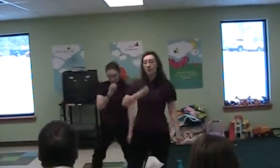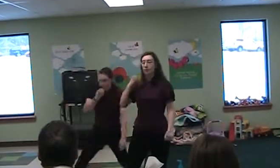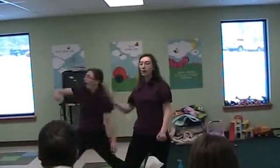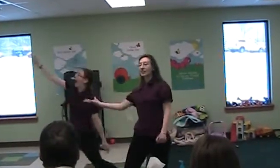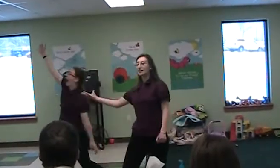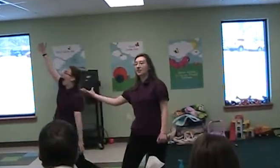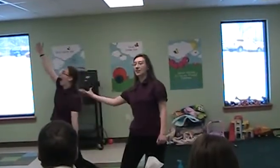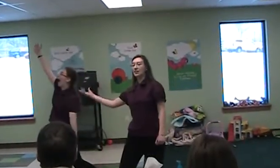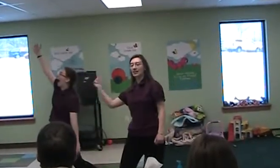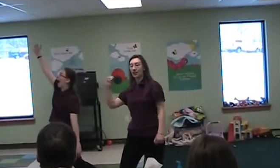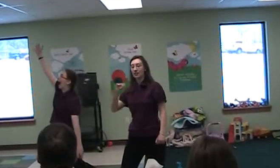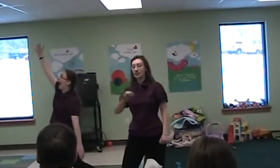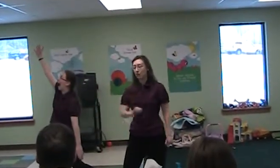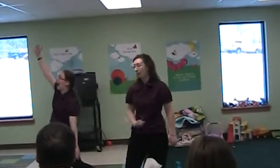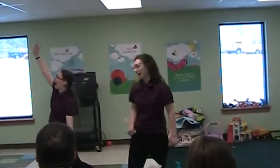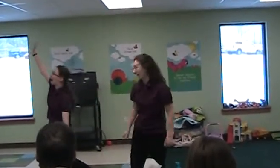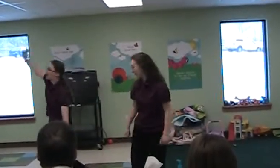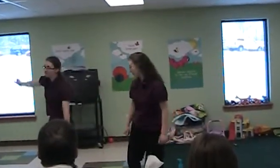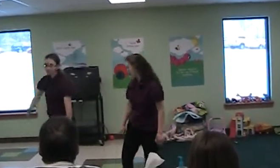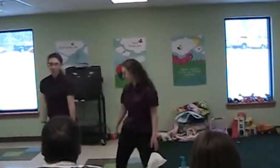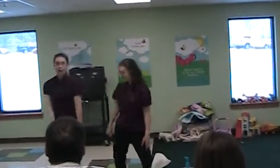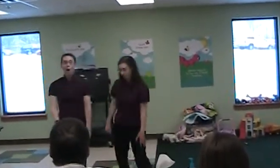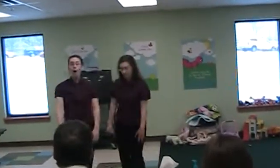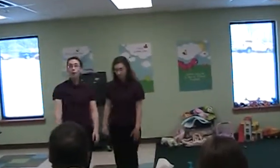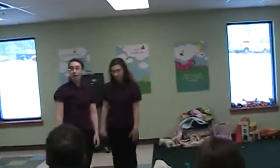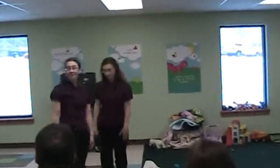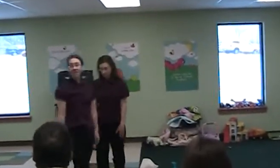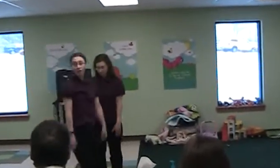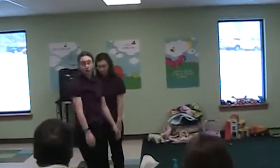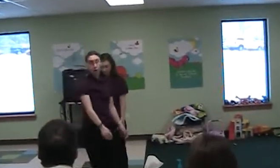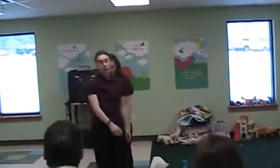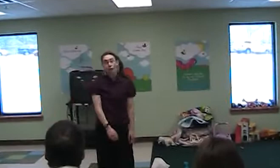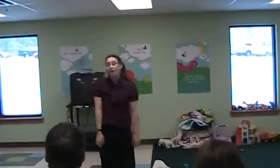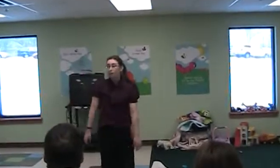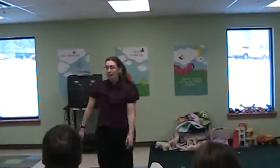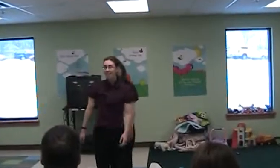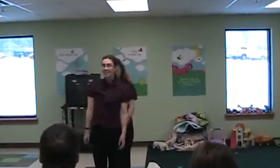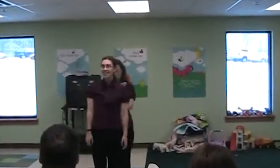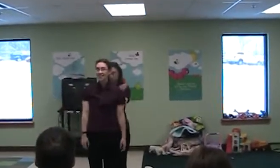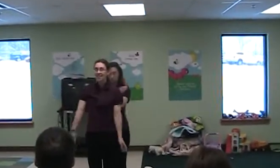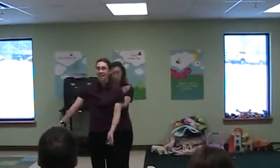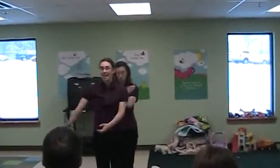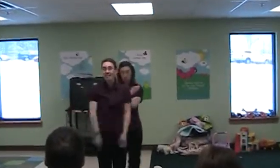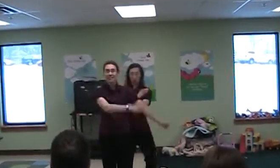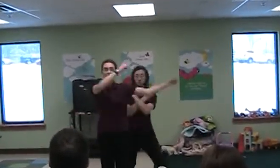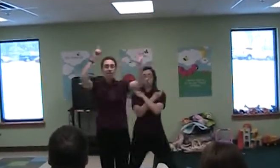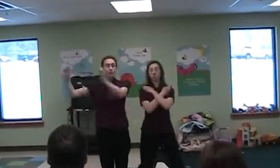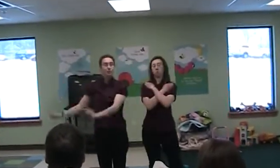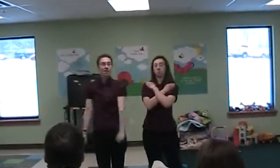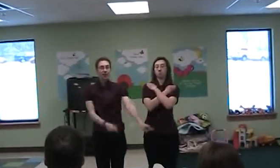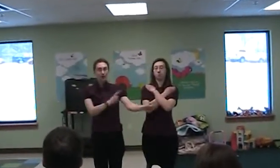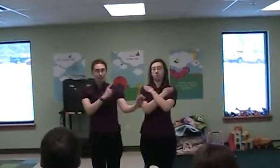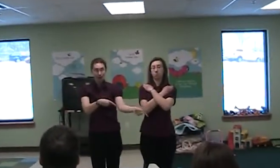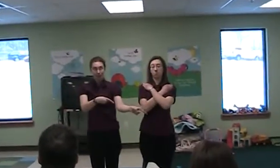Ferguson, the Italian tour guide. On one such tour, one of the relics they see is the Egyptian mummy.